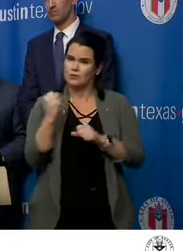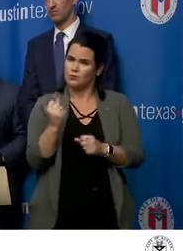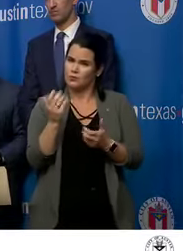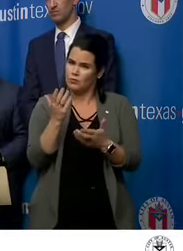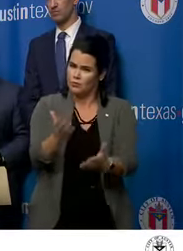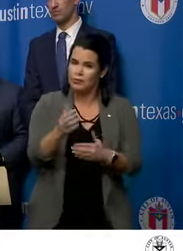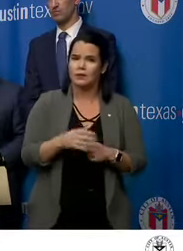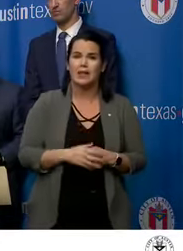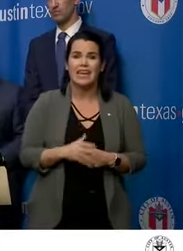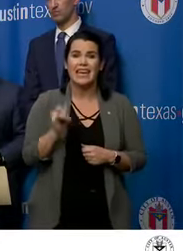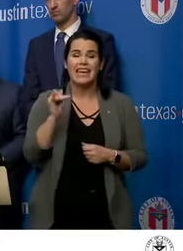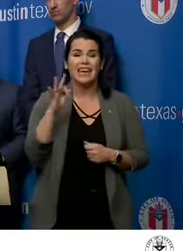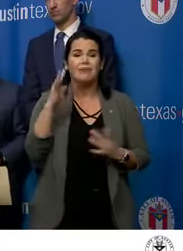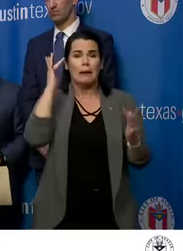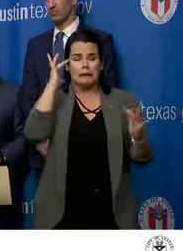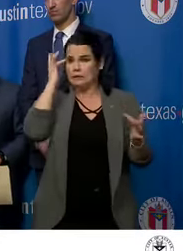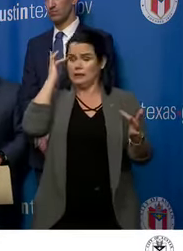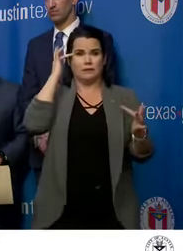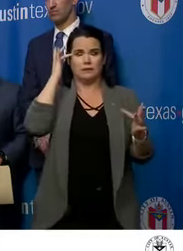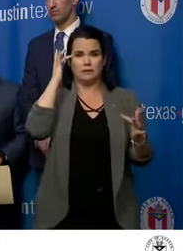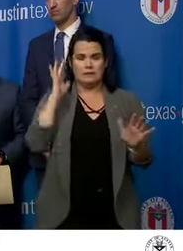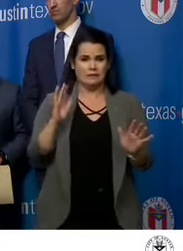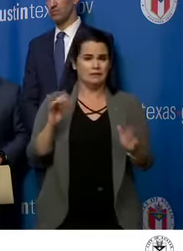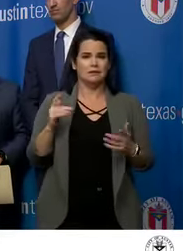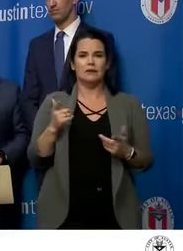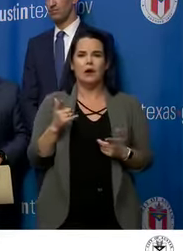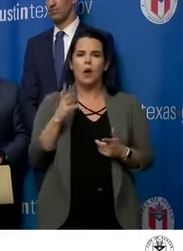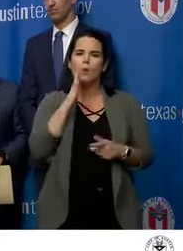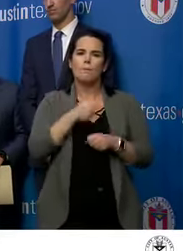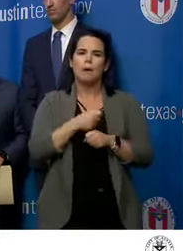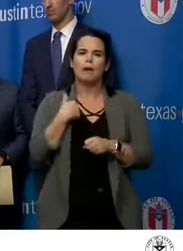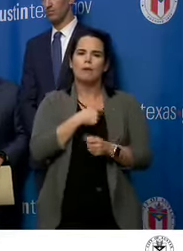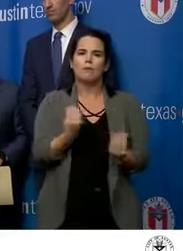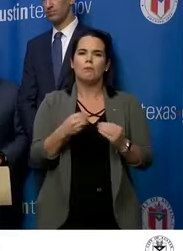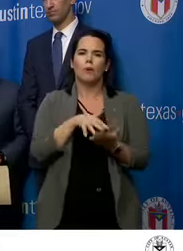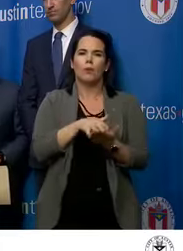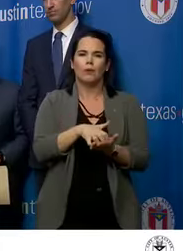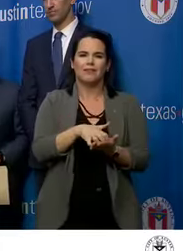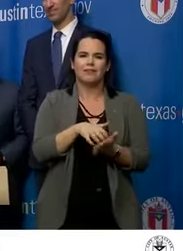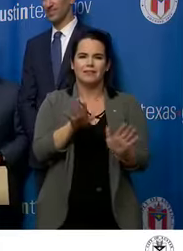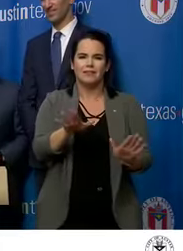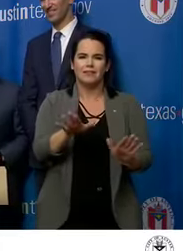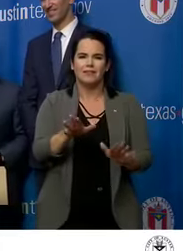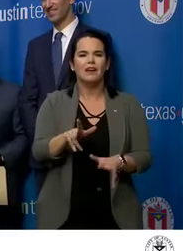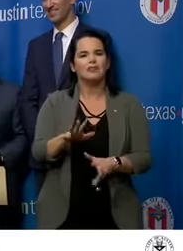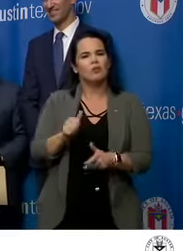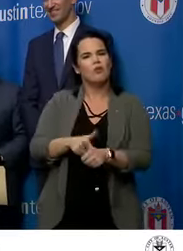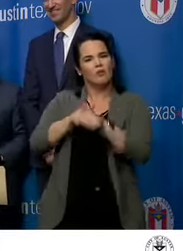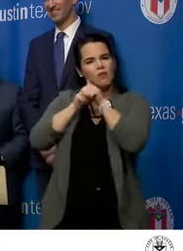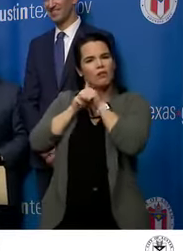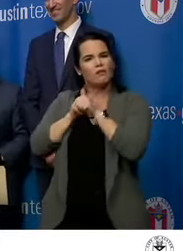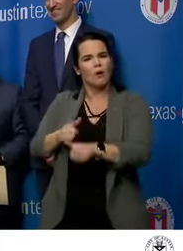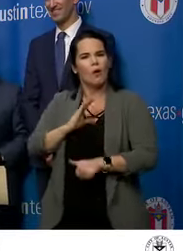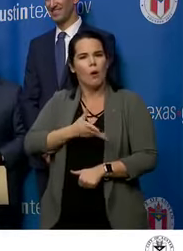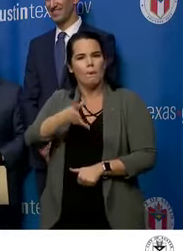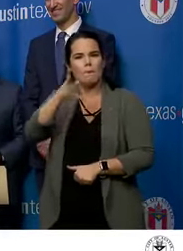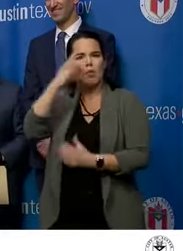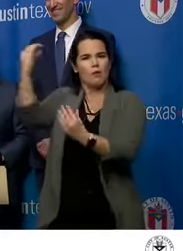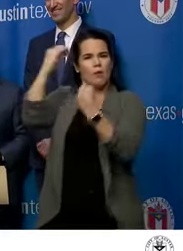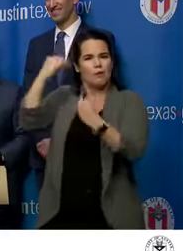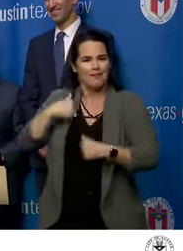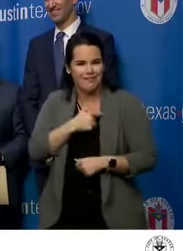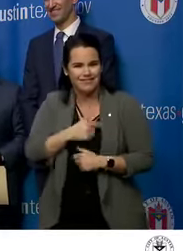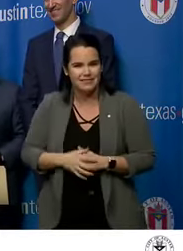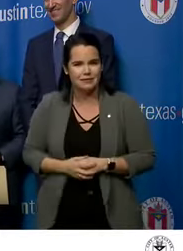panic will weaken us. So let's do what our mothers taught us. Let's cover our sneezes. Let's